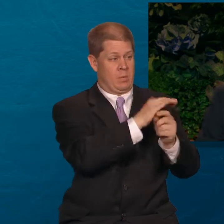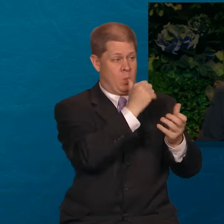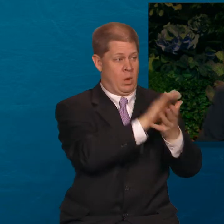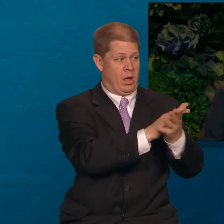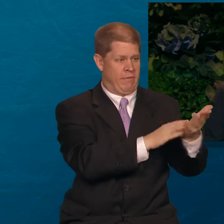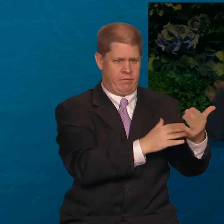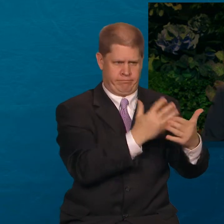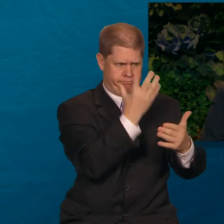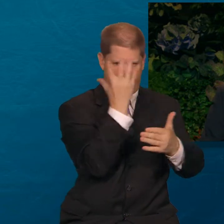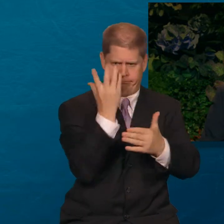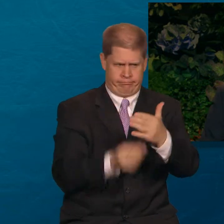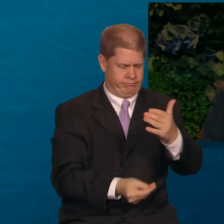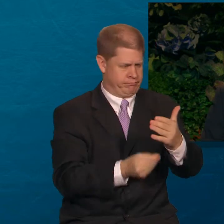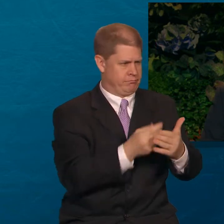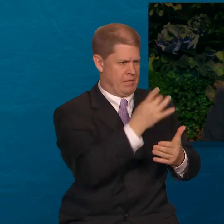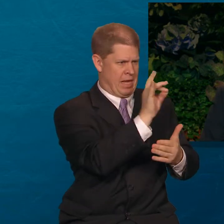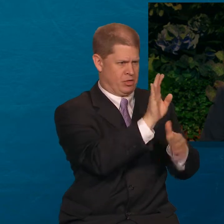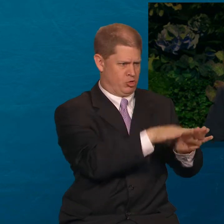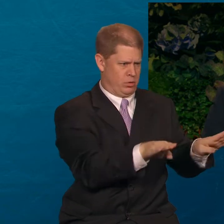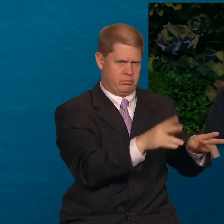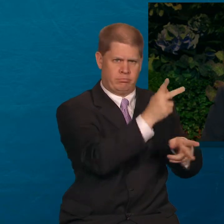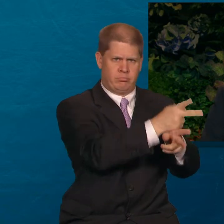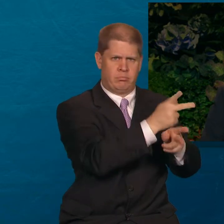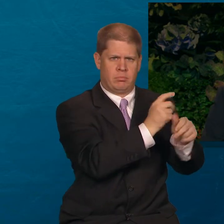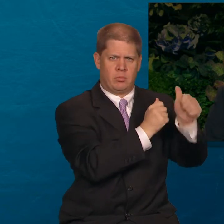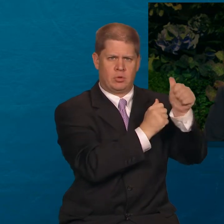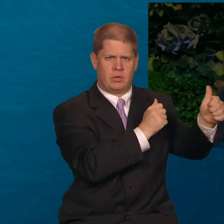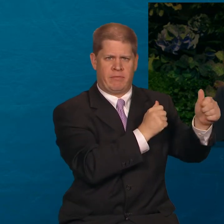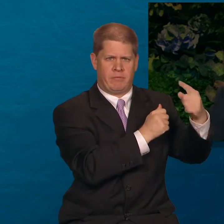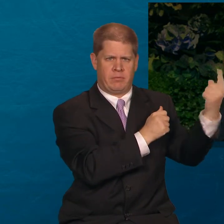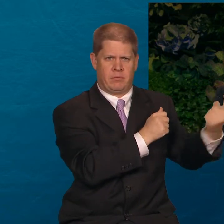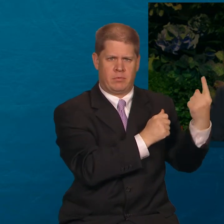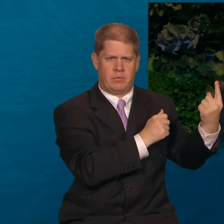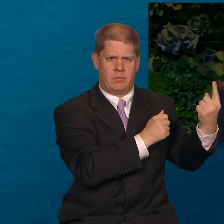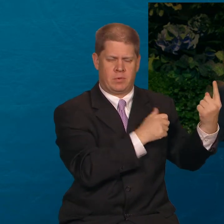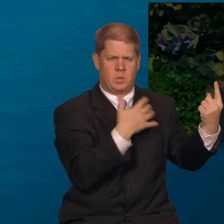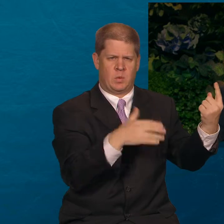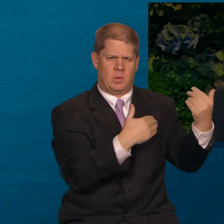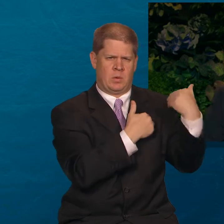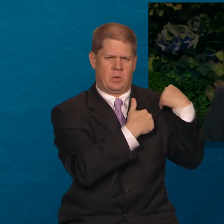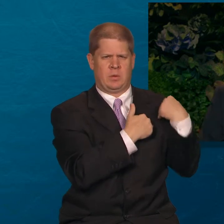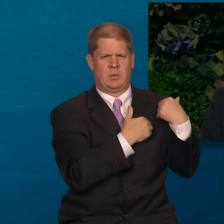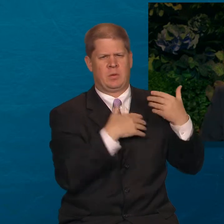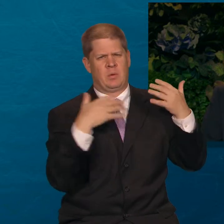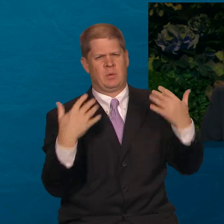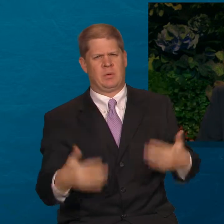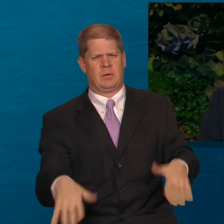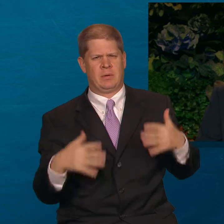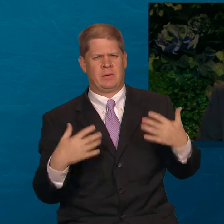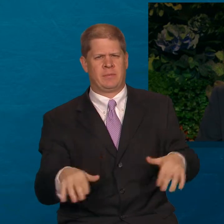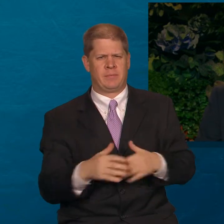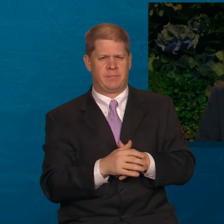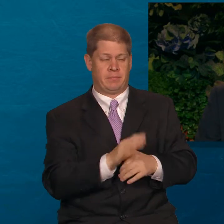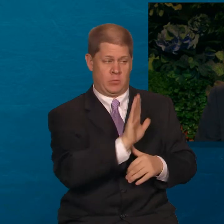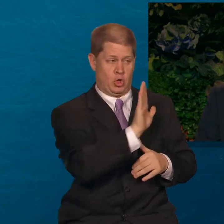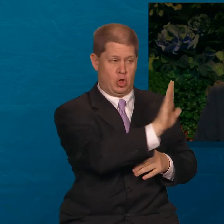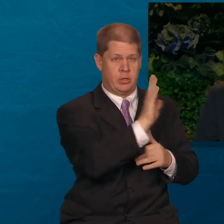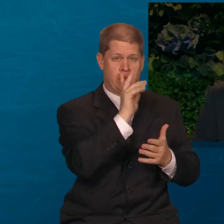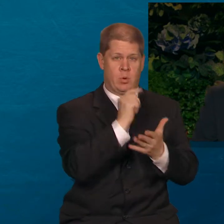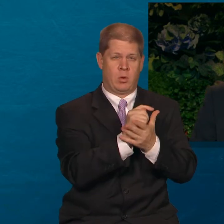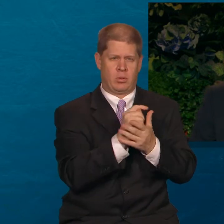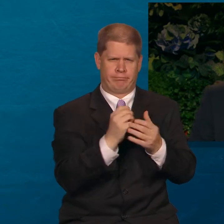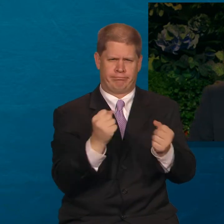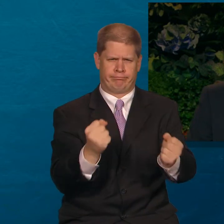Emily, whose life after Joseph's death was certainly a heavy burden to bear. Her testimony was